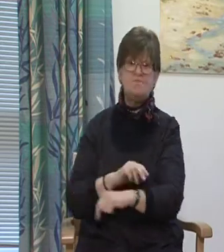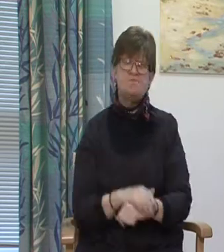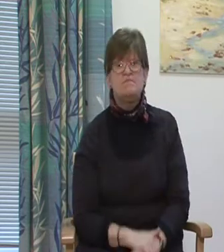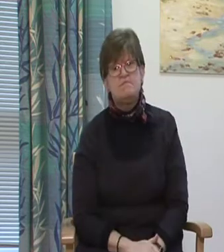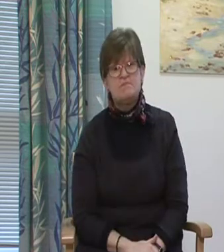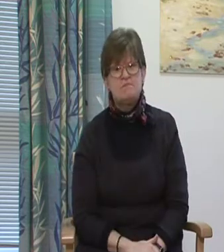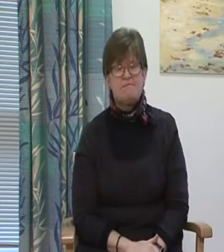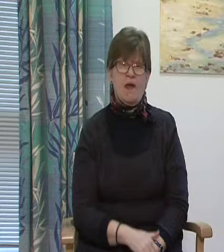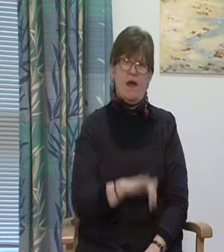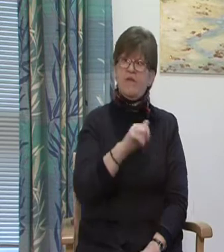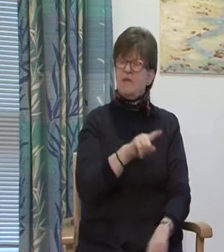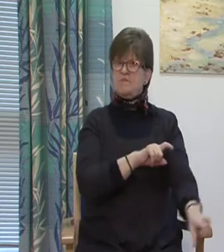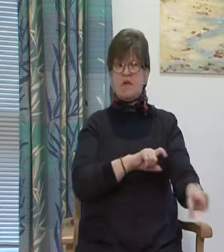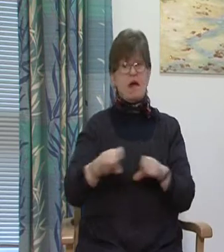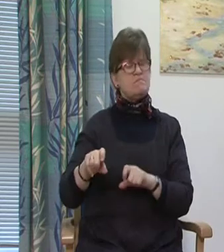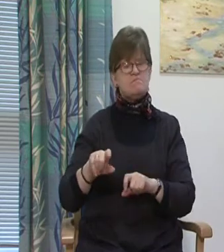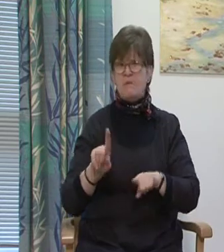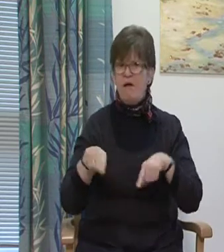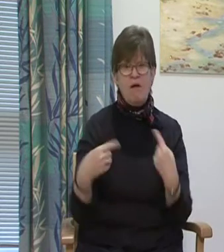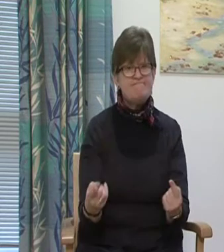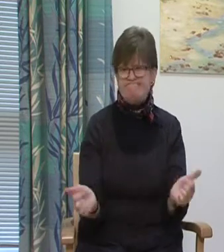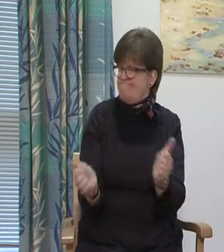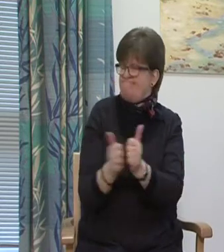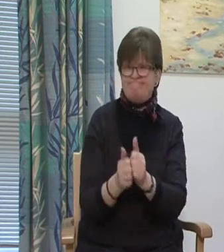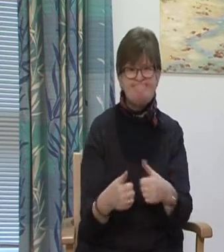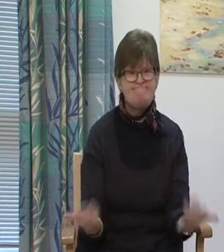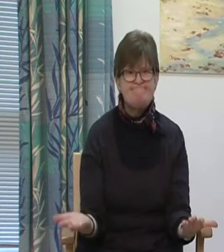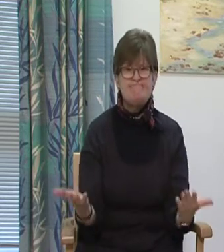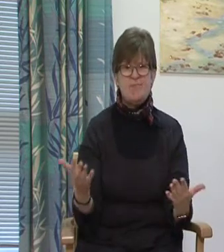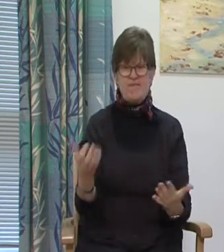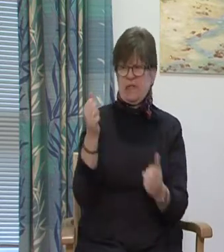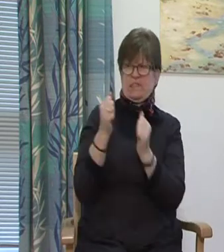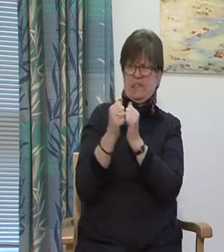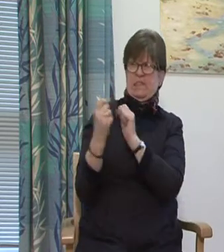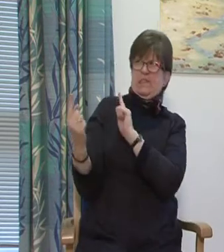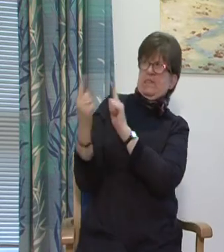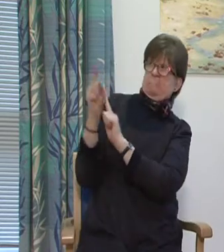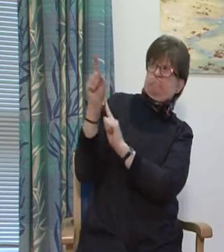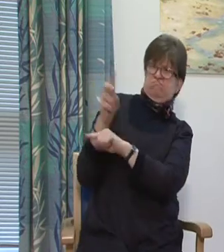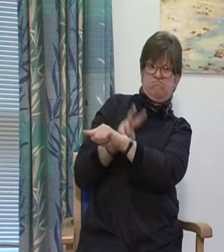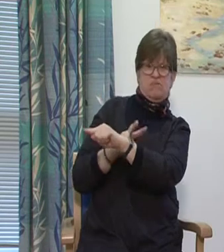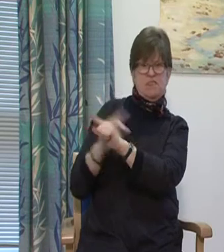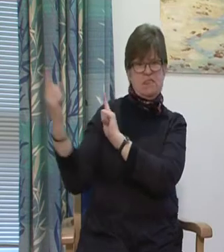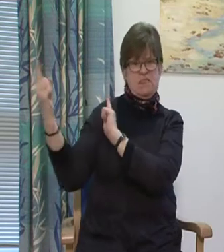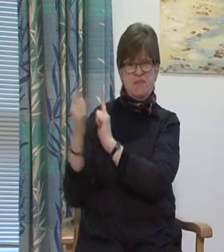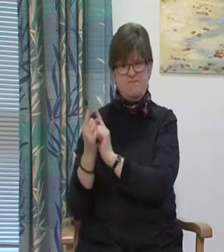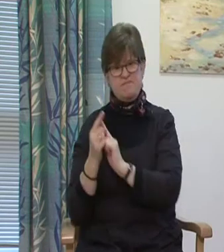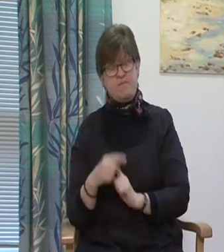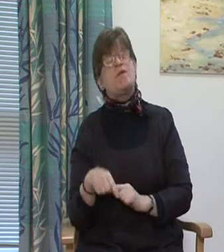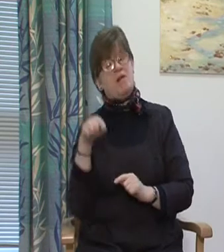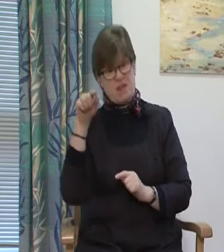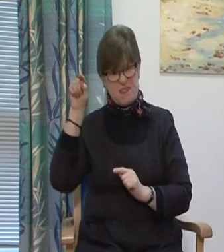If you still cannot agree or find it hard to approach the manager, contact the complaints manager.